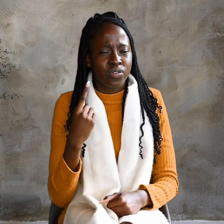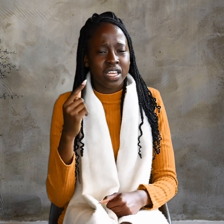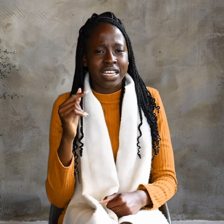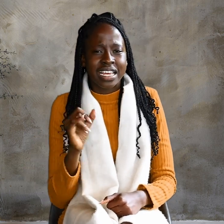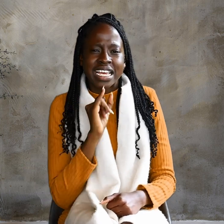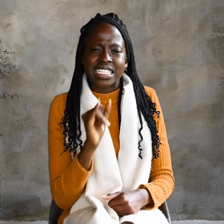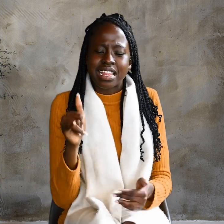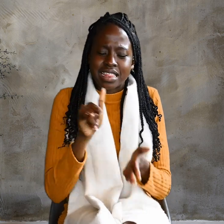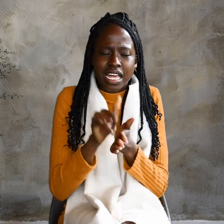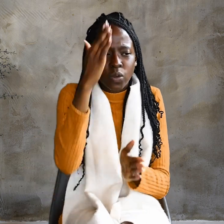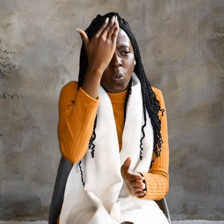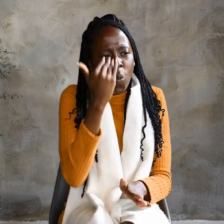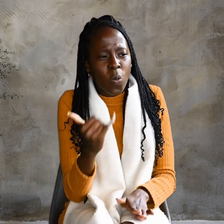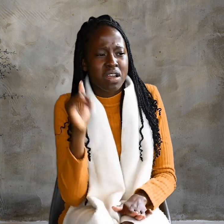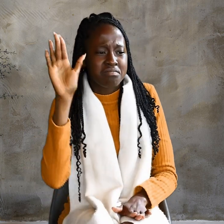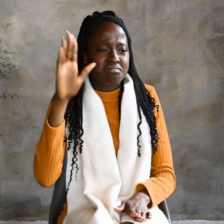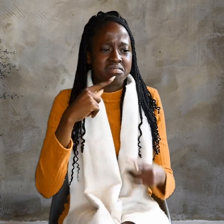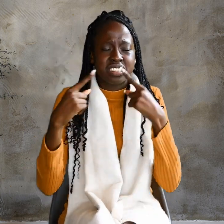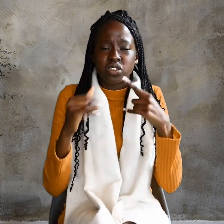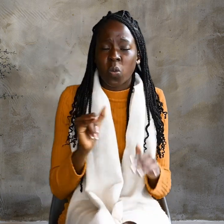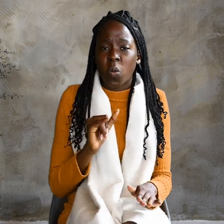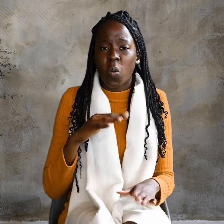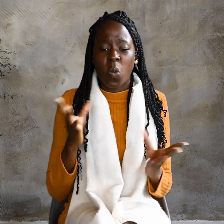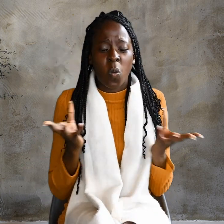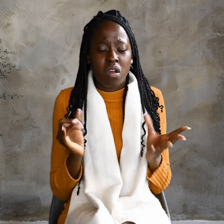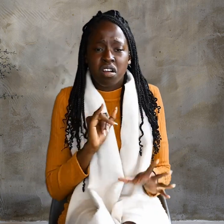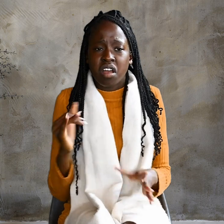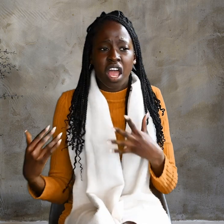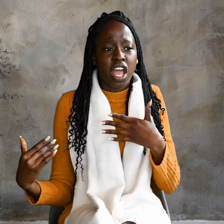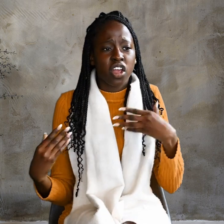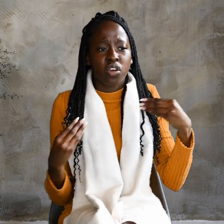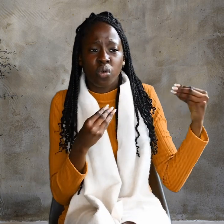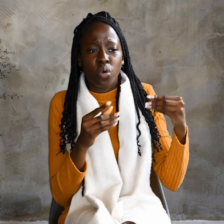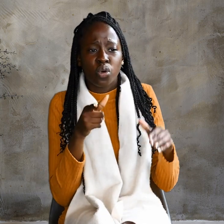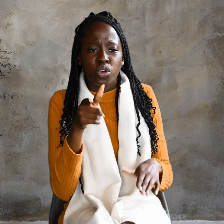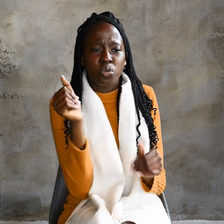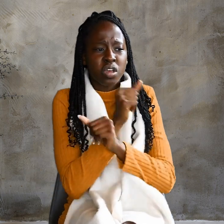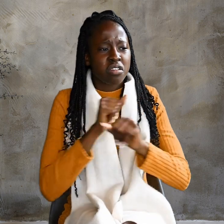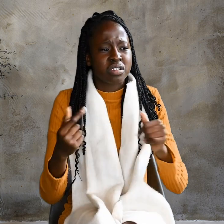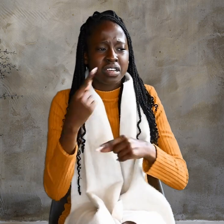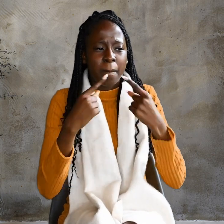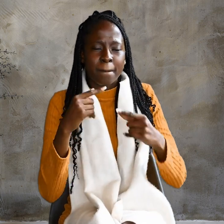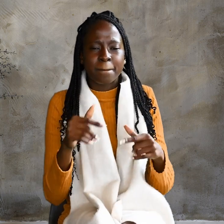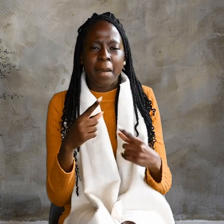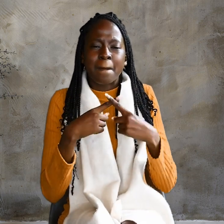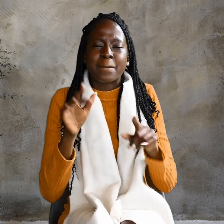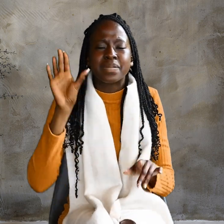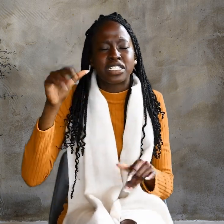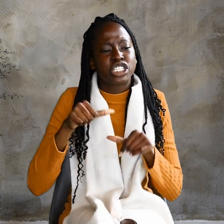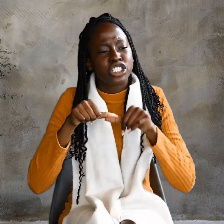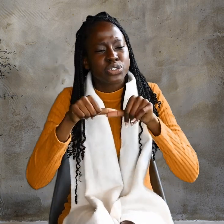Is that why he says, Where I go, You cannot come? But he continued,